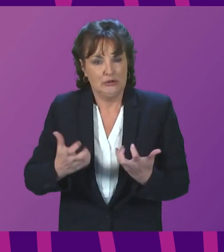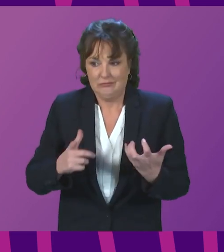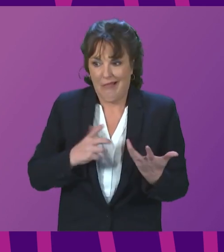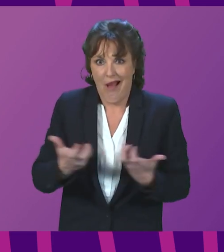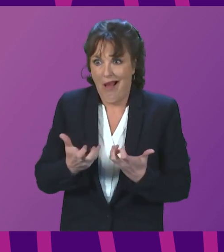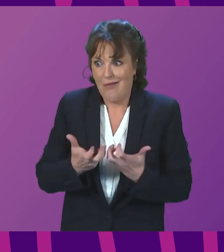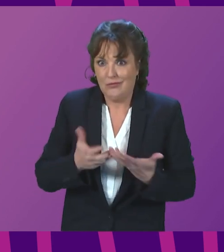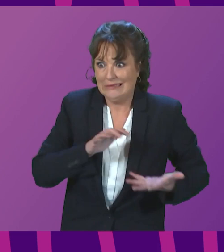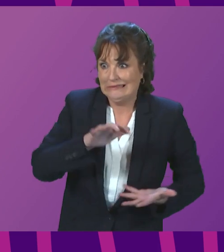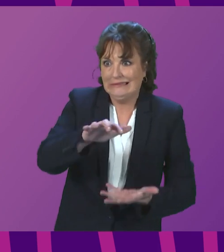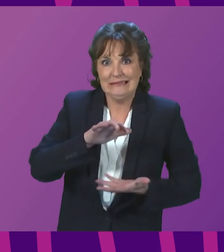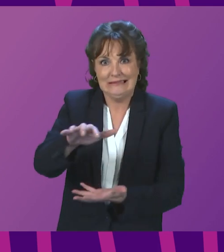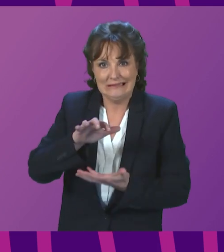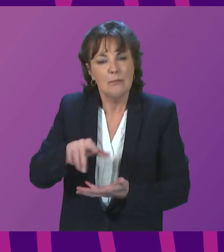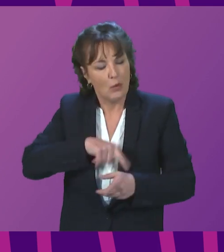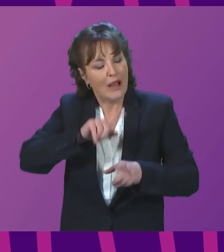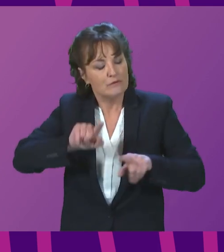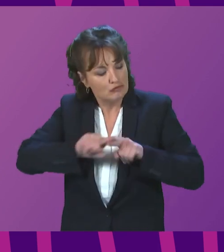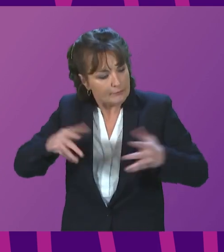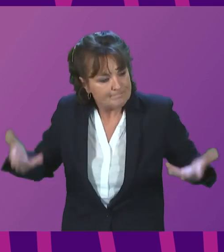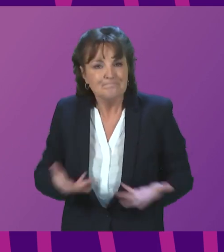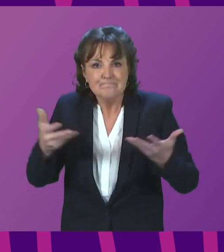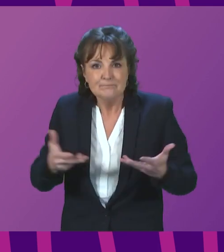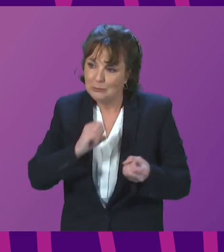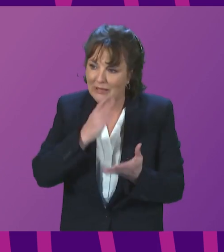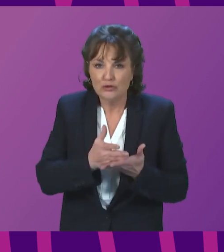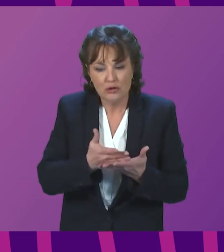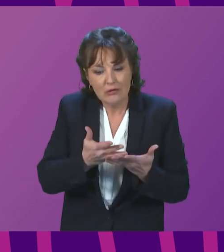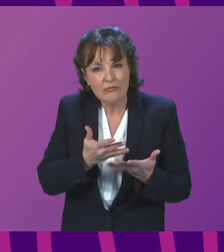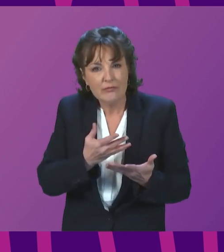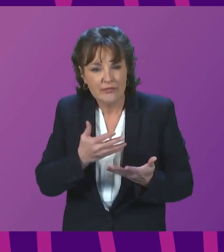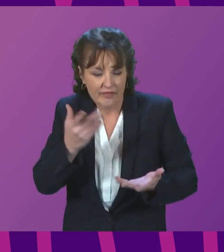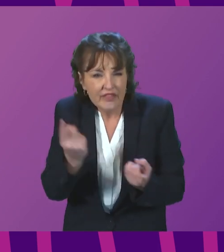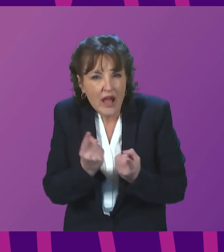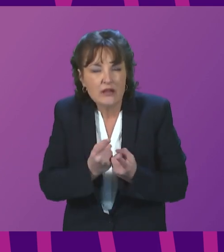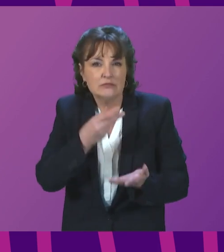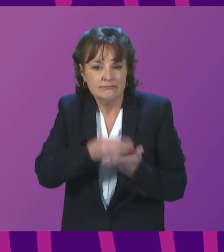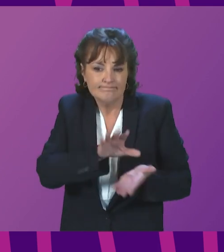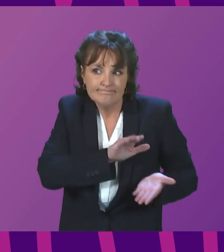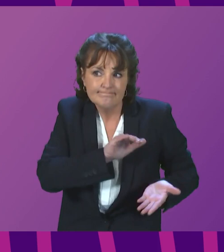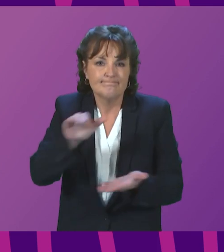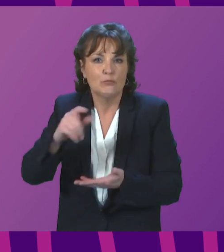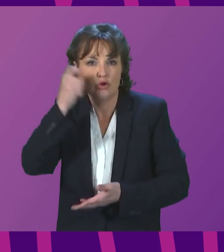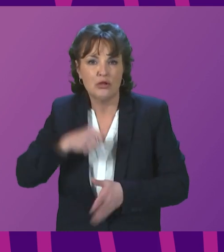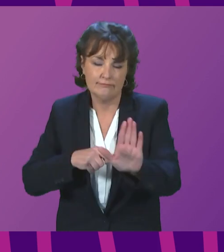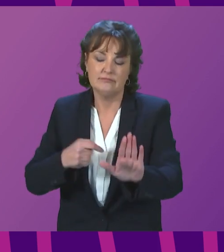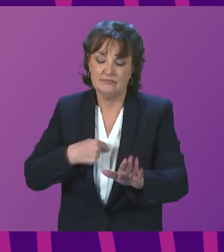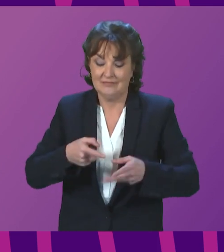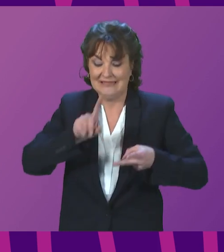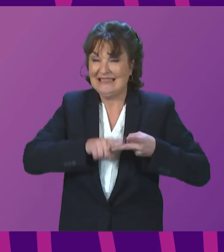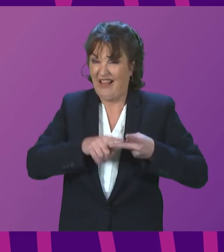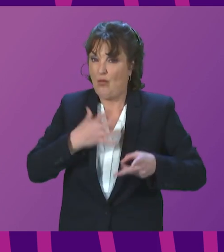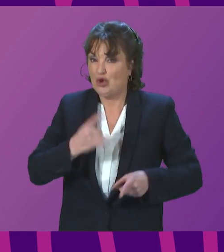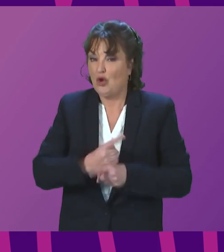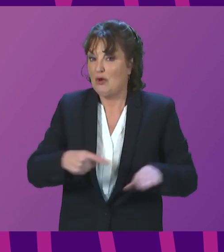to do more to encourage free flow of supplies. And the second one is on refugees. This goes beyond party politics. This is about